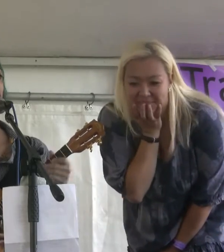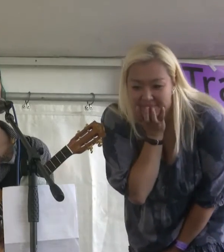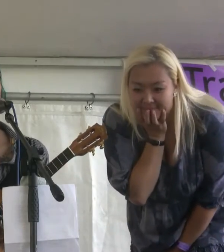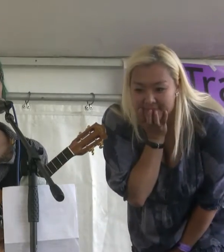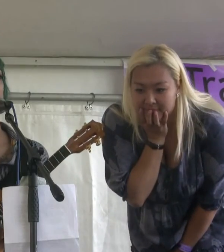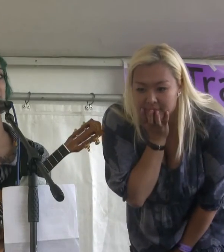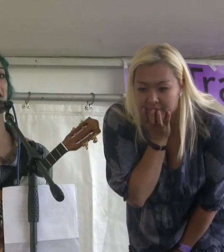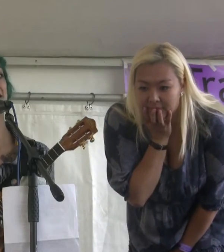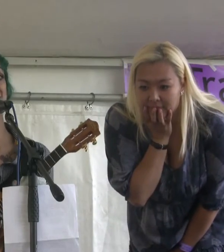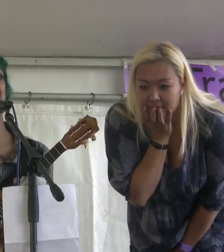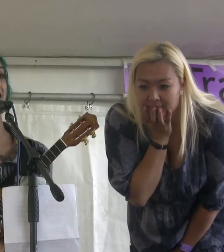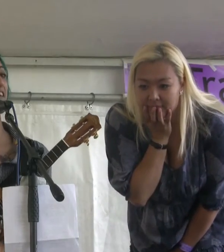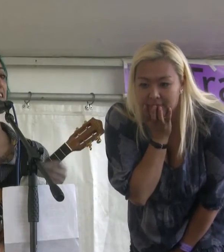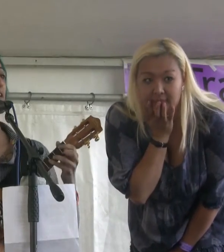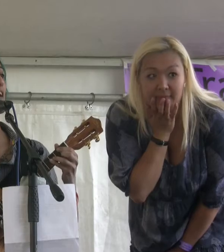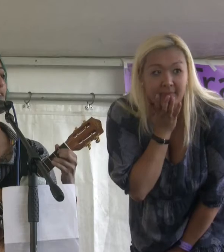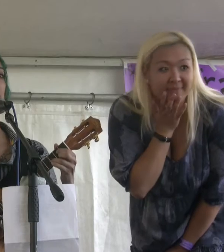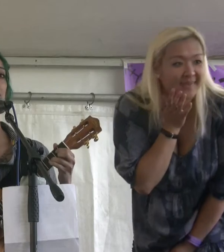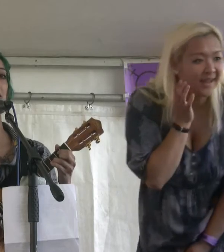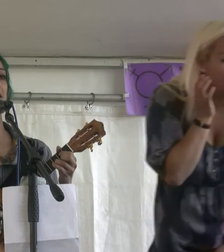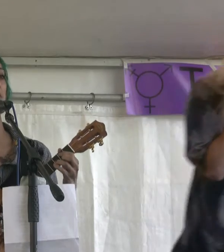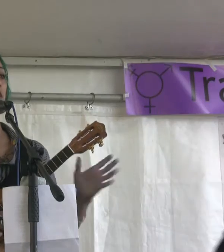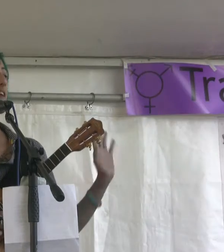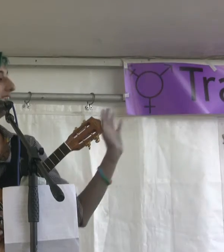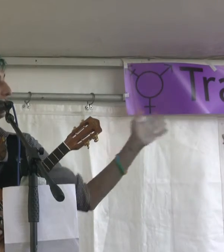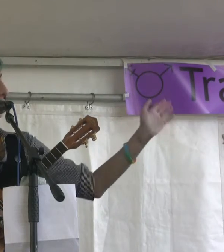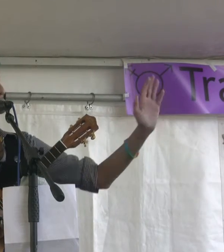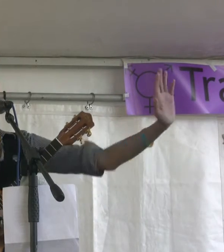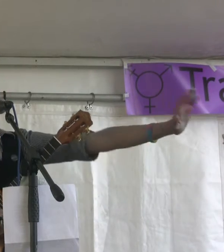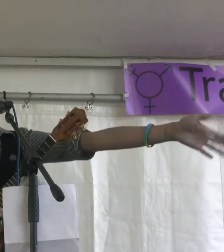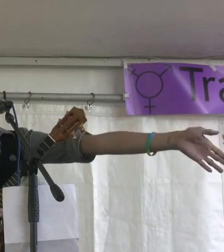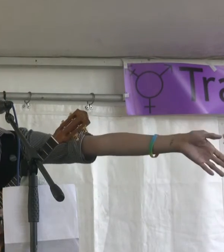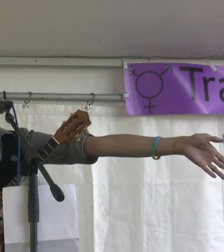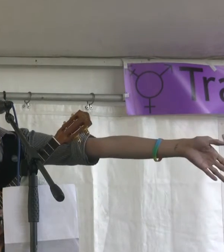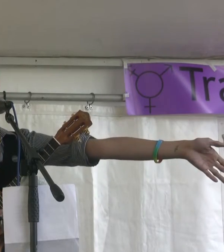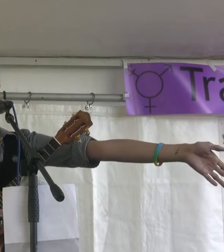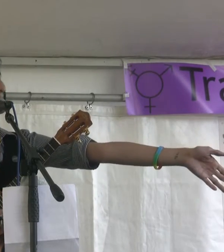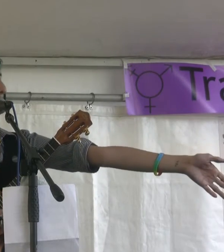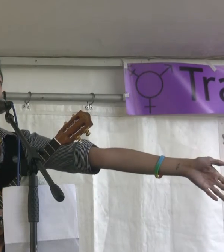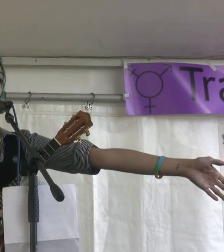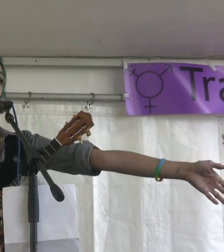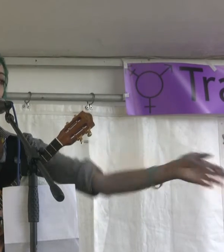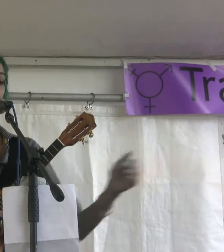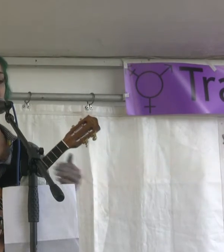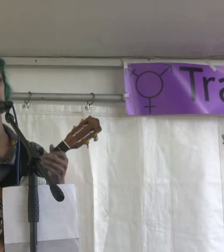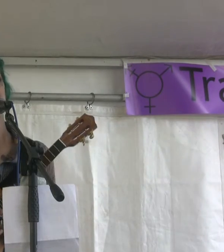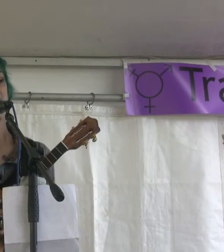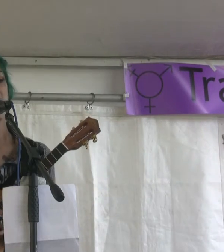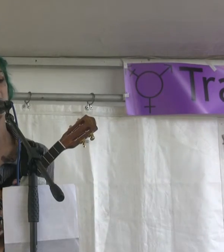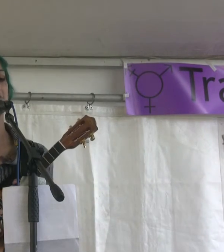is on pre-release today. So if you're interested in one, just go see a merch leather wheelchair at the store. And